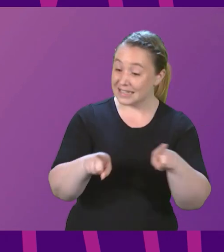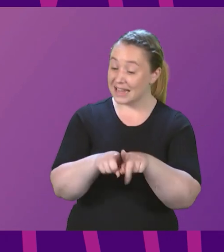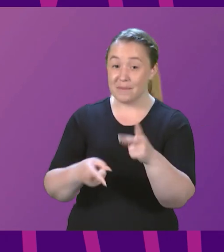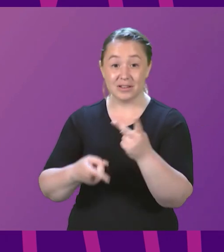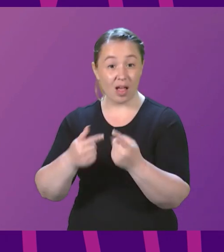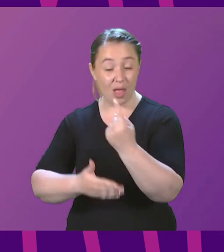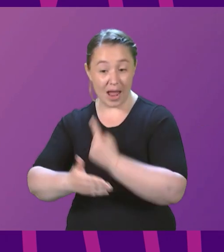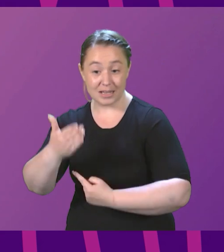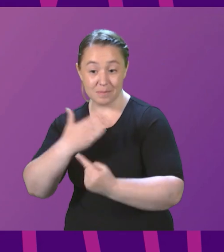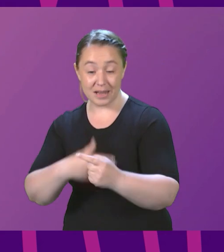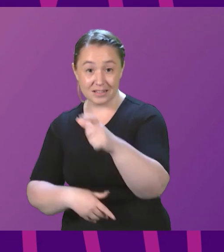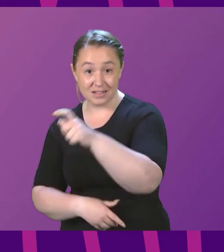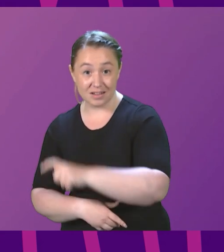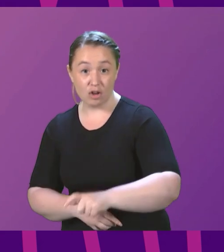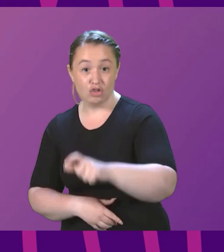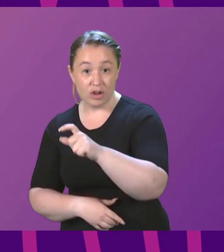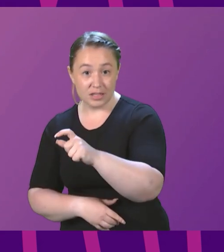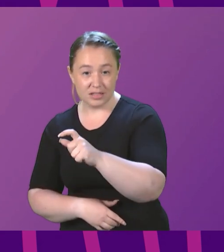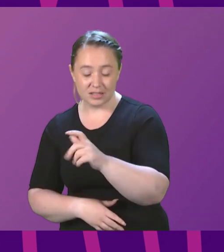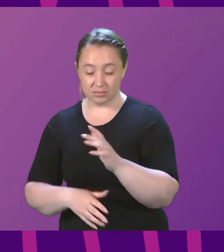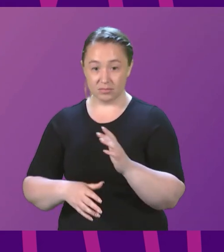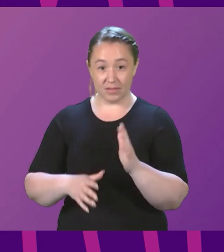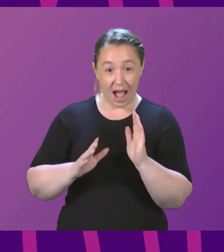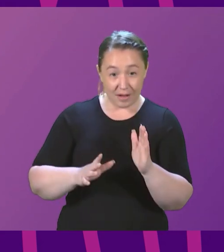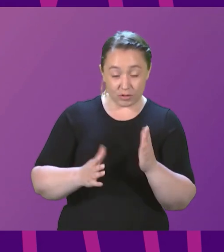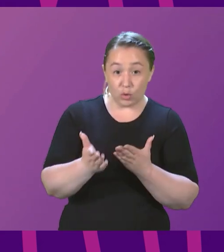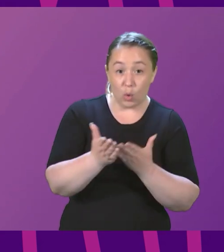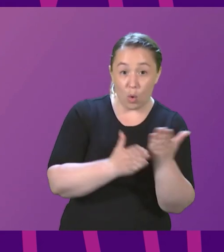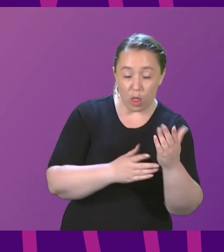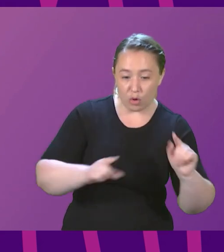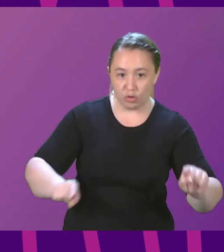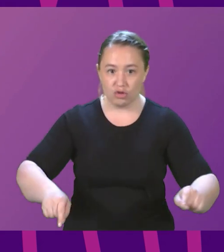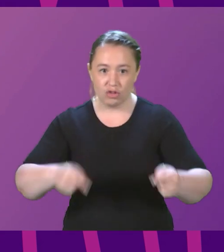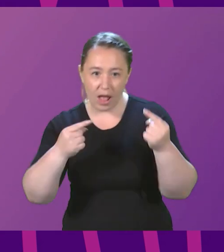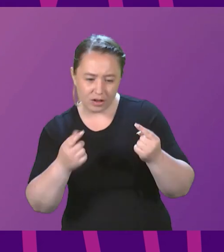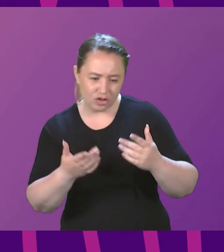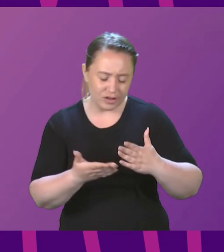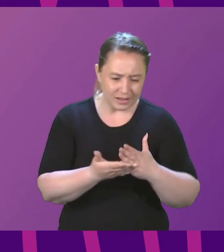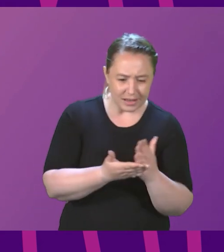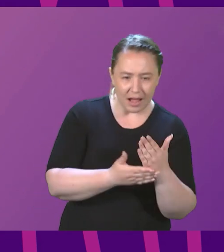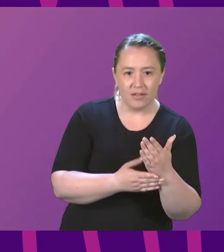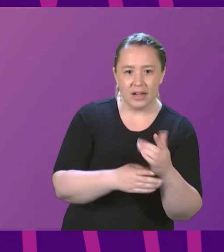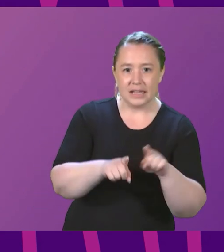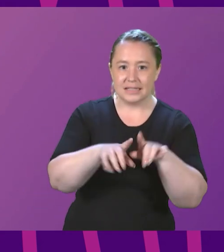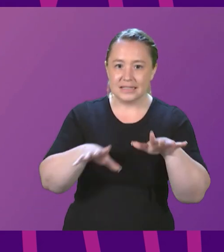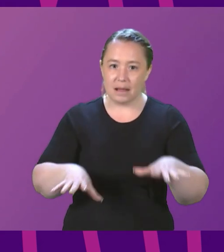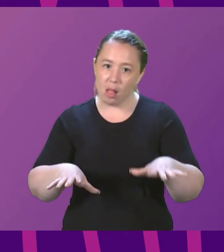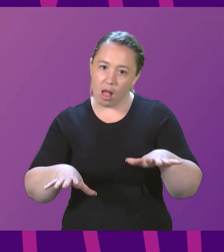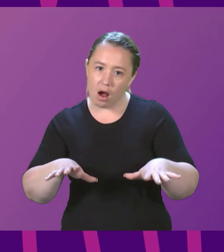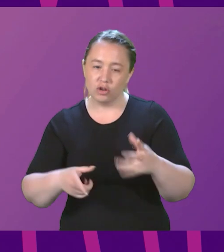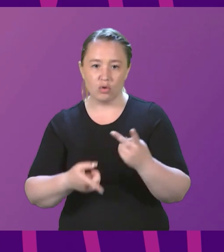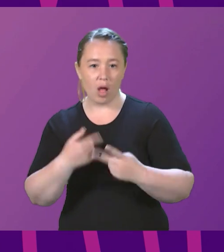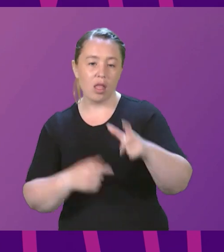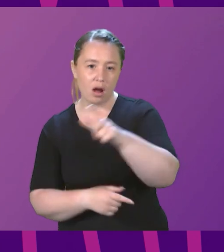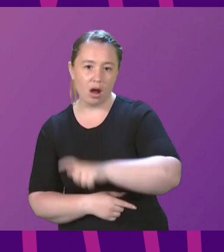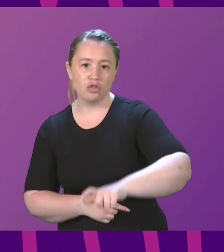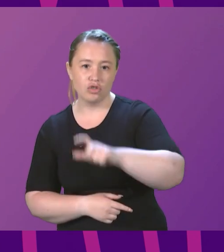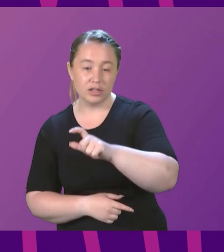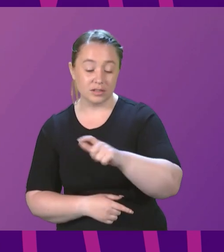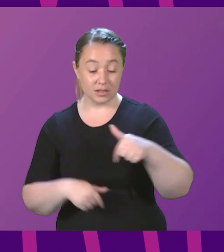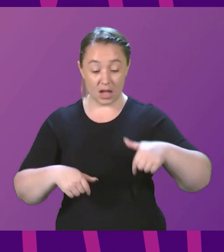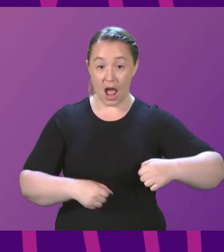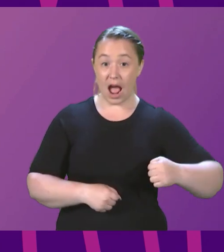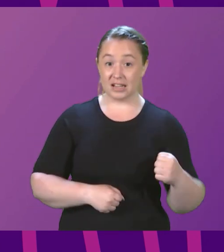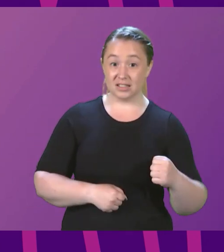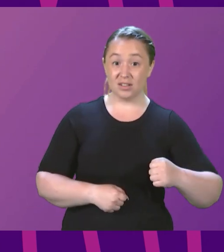we need to navigate the challenges that Scotland, in common with the rest of the world, face right now. The truth is, Scotland